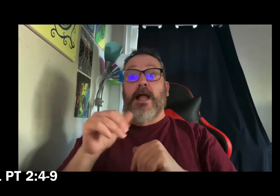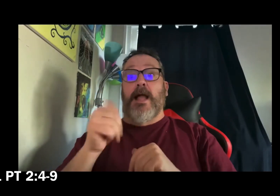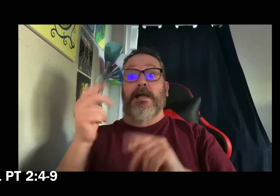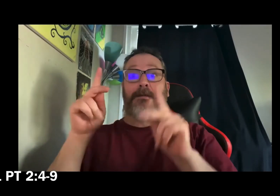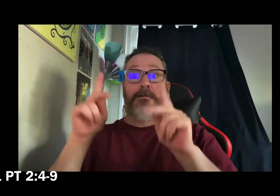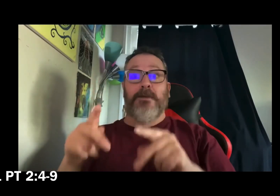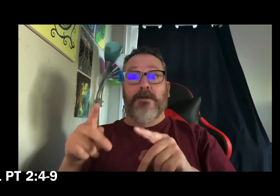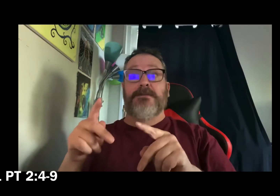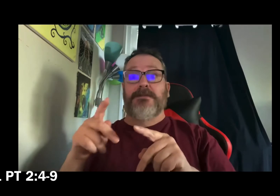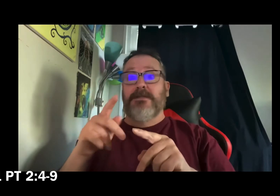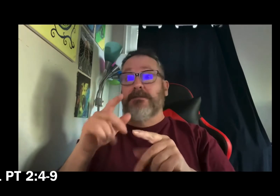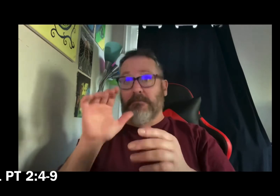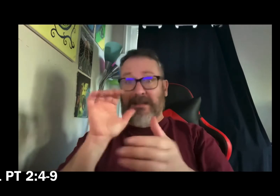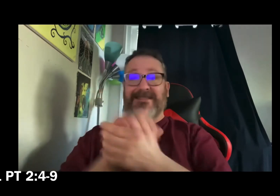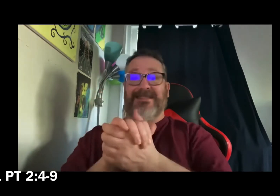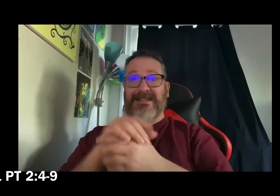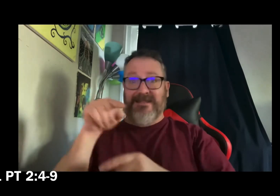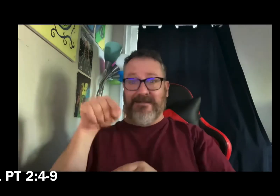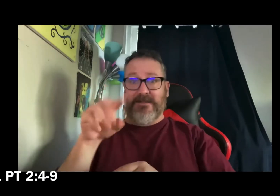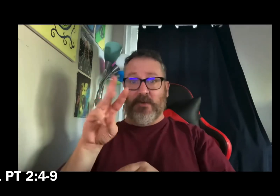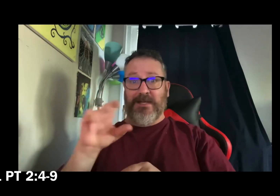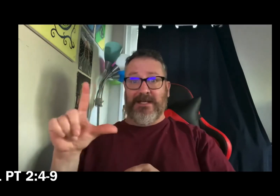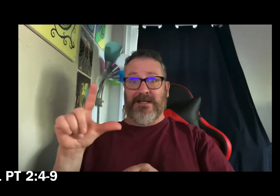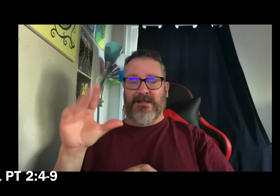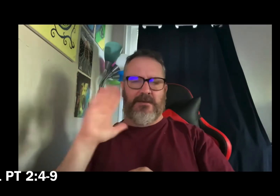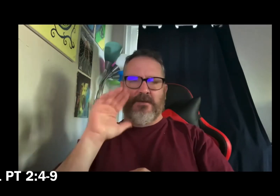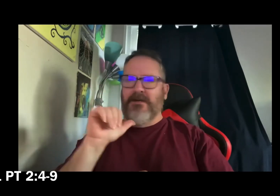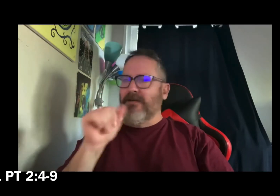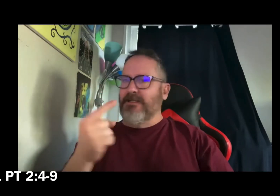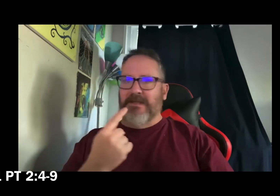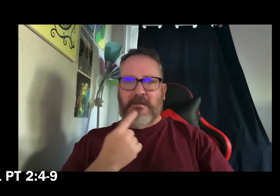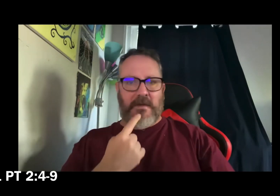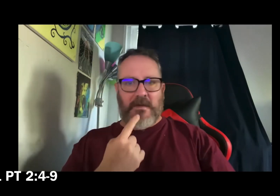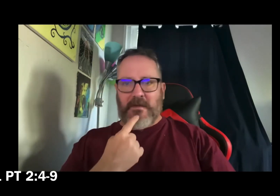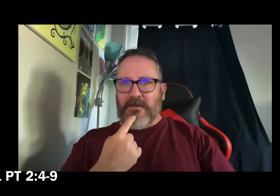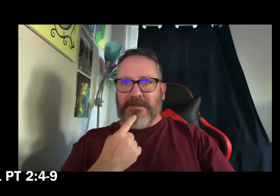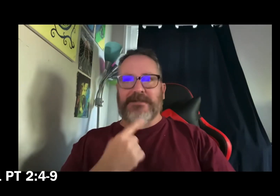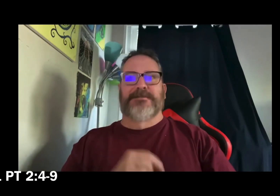and whoever believes in it shall not be put to shame.